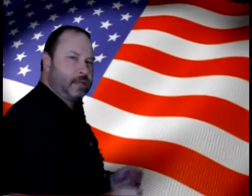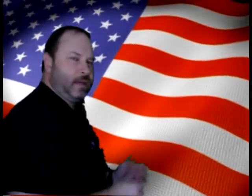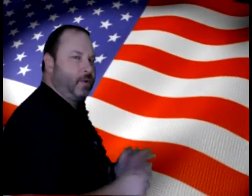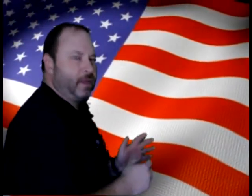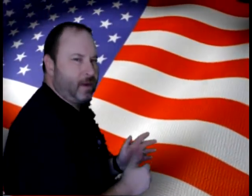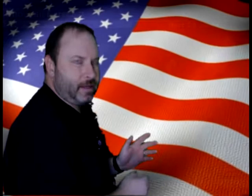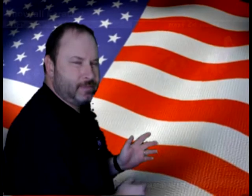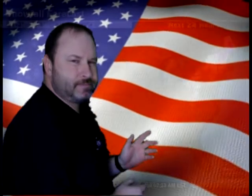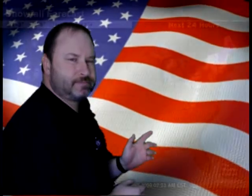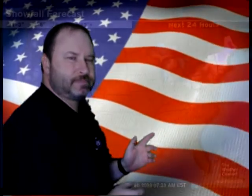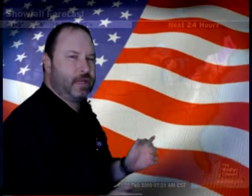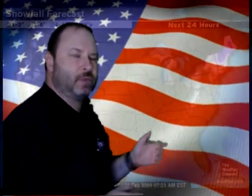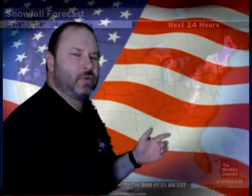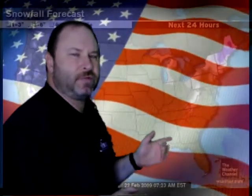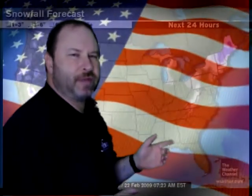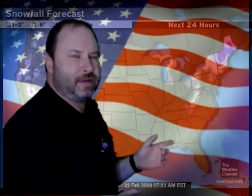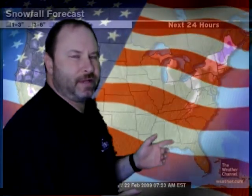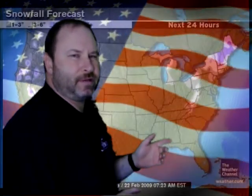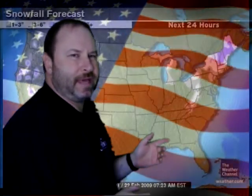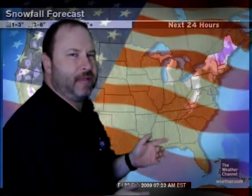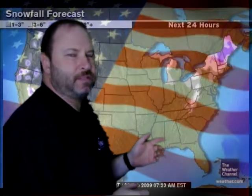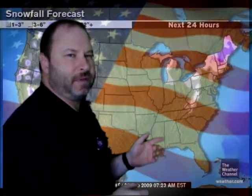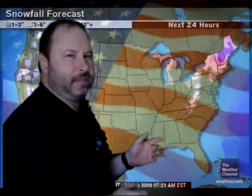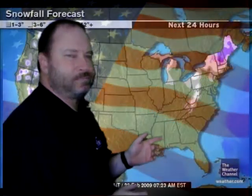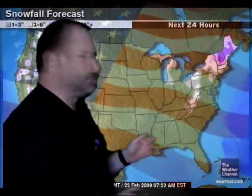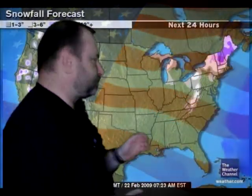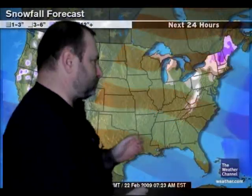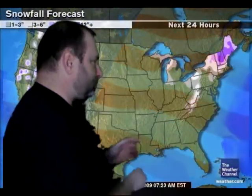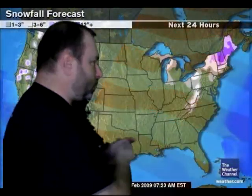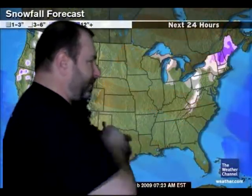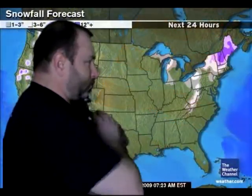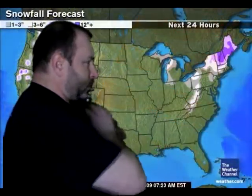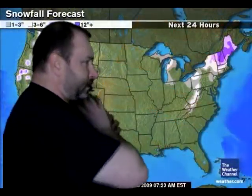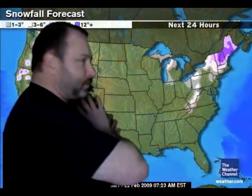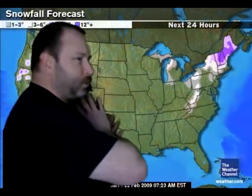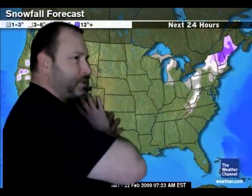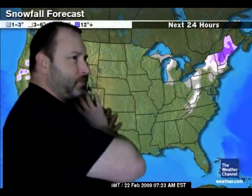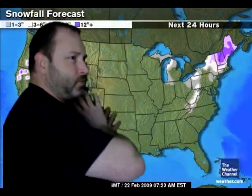Here in America, here in beautiful downtown Calis, Maine, I have a breeze pushing through.